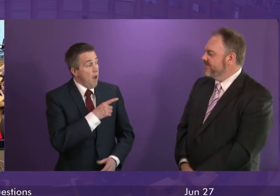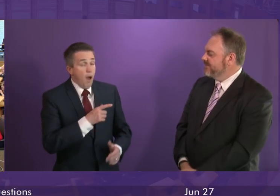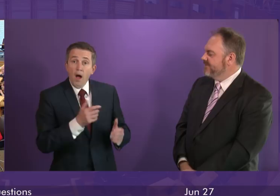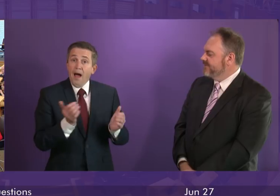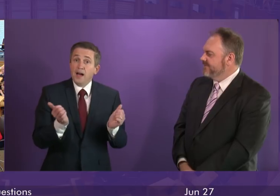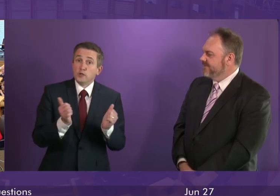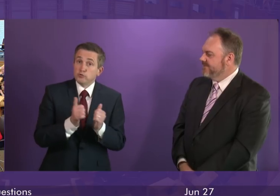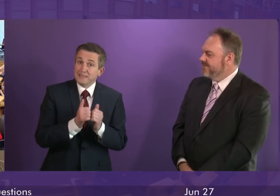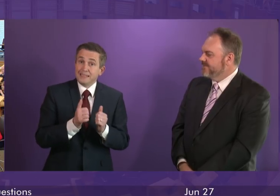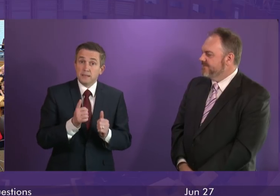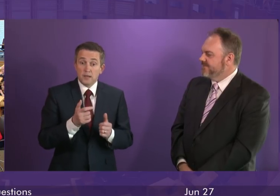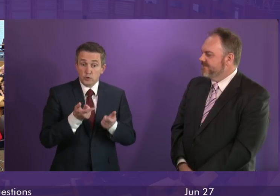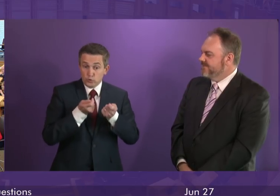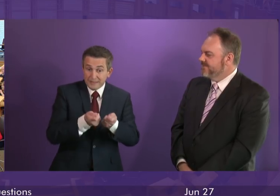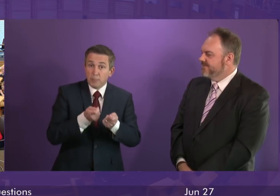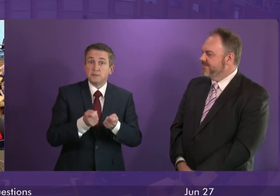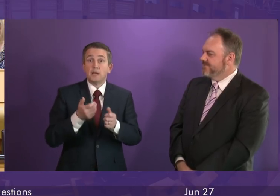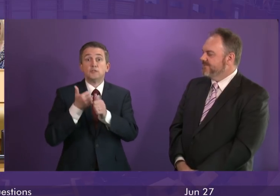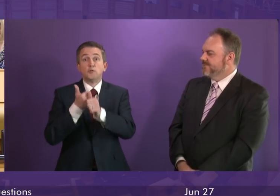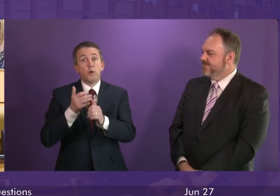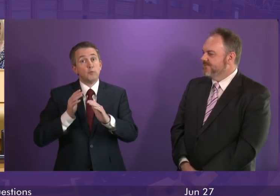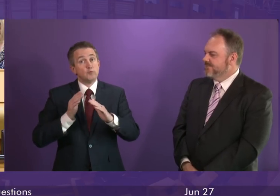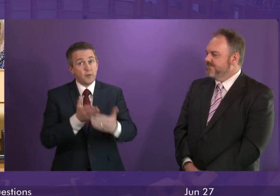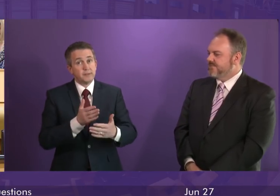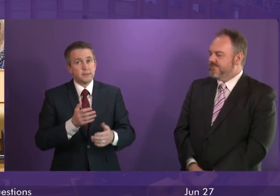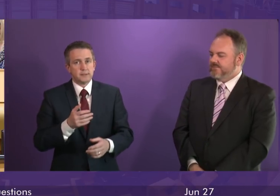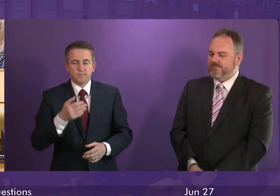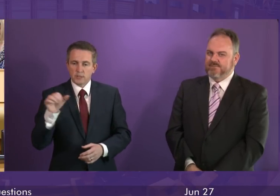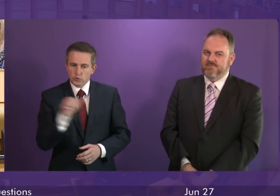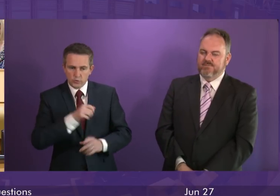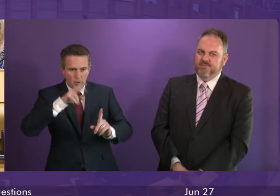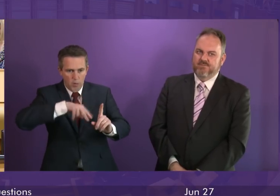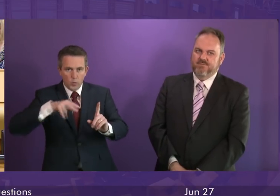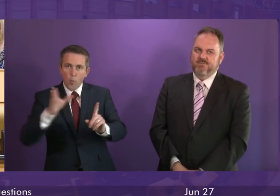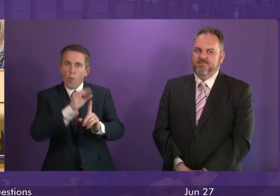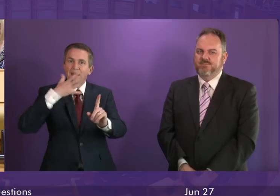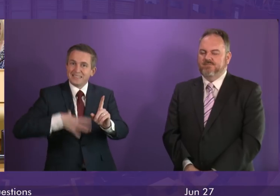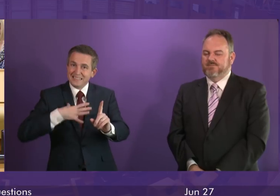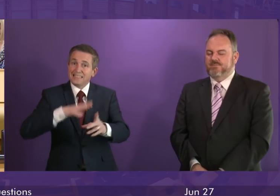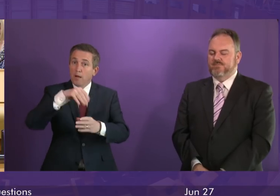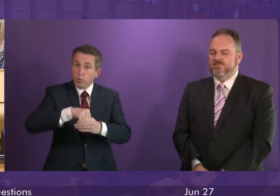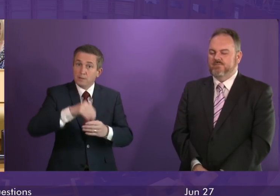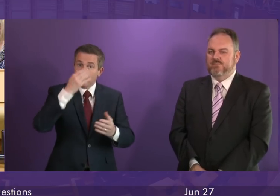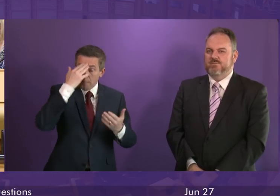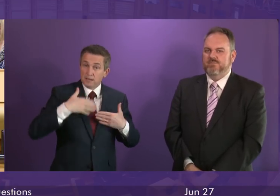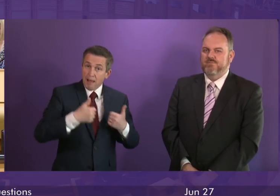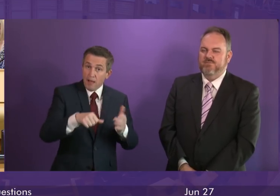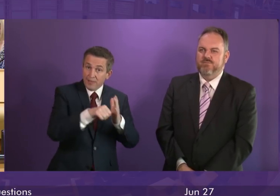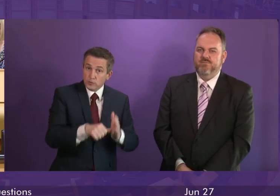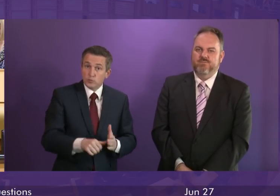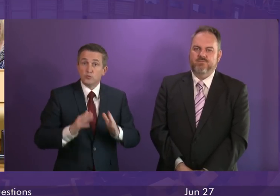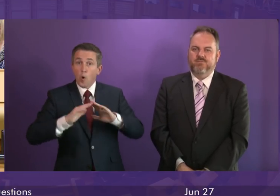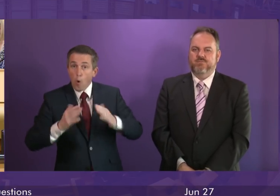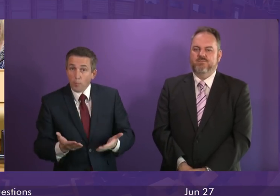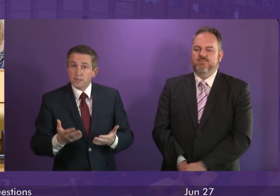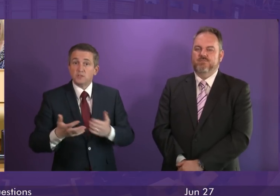much with that. Treatment and support services must address the wider needs that people have, such as poor mental health, poverty, isolation, employability